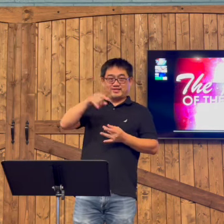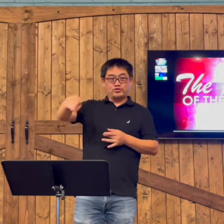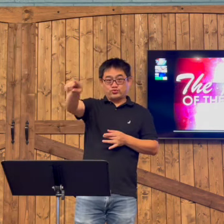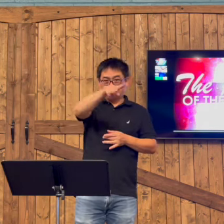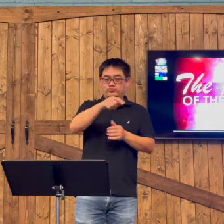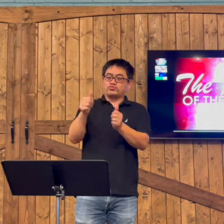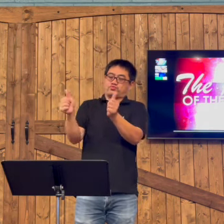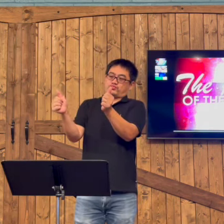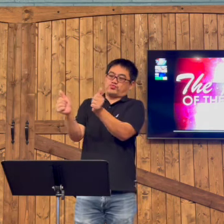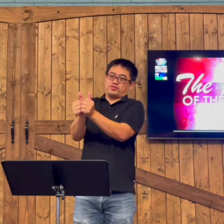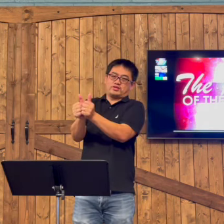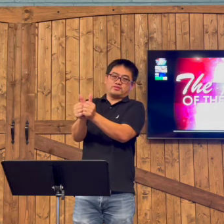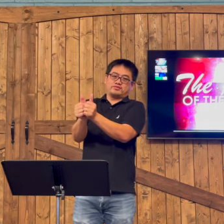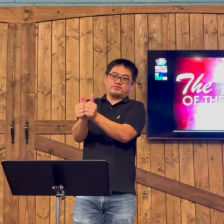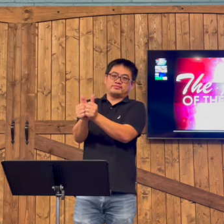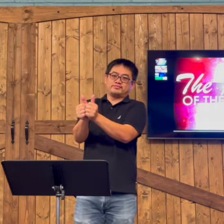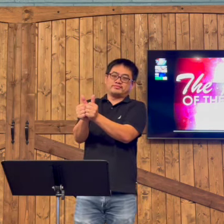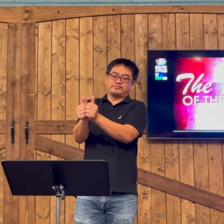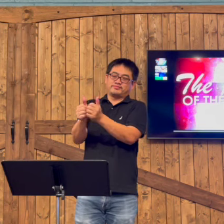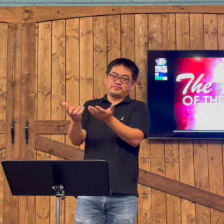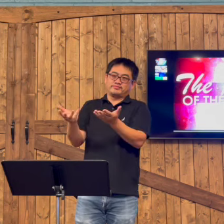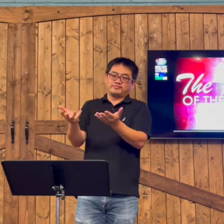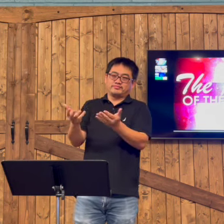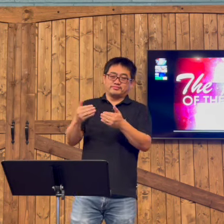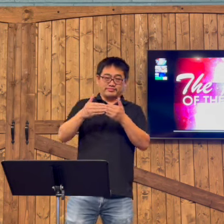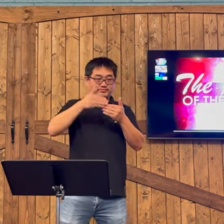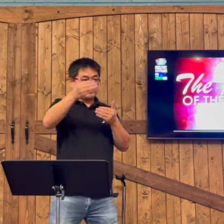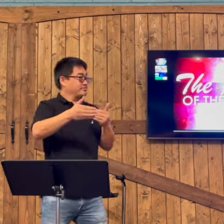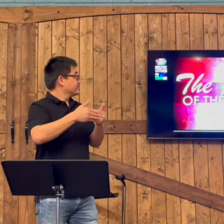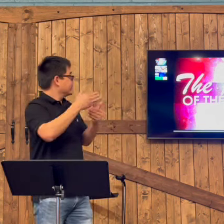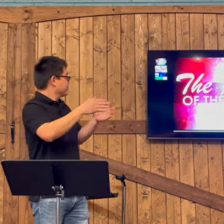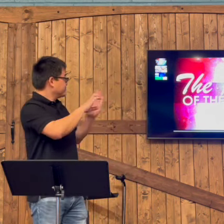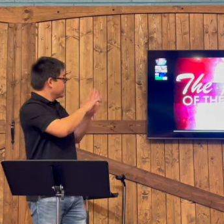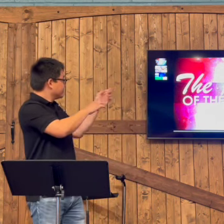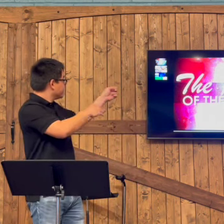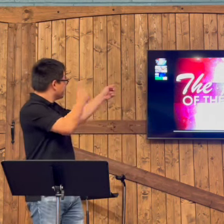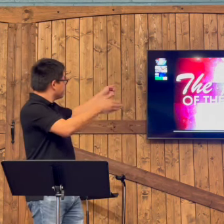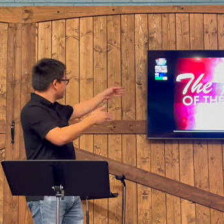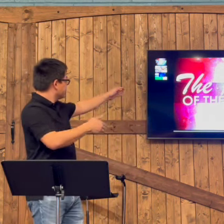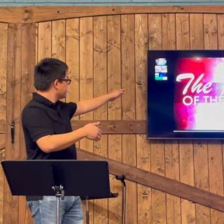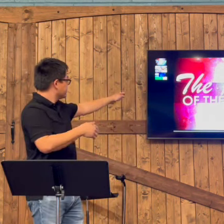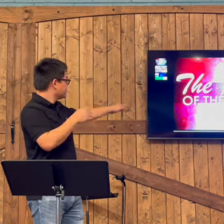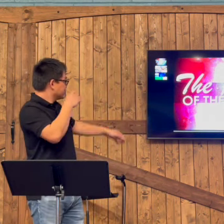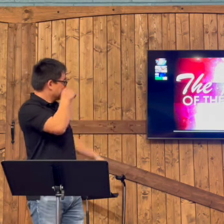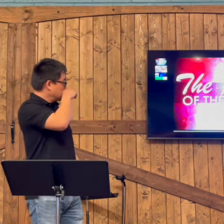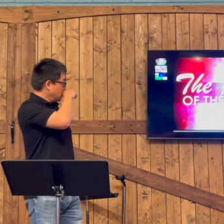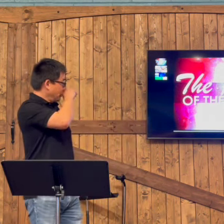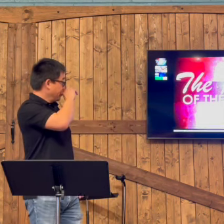The Father and the Son and the Holy Spirit are together as one. Go ahead and go to the next slide.